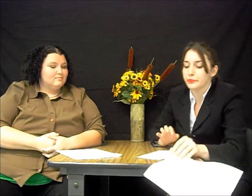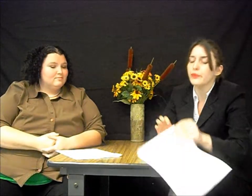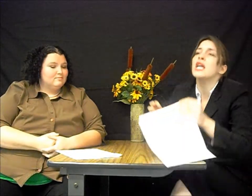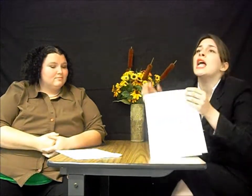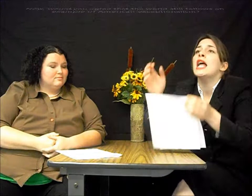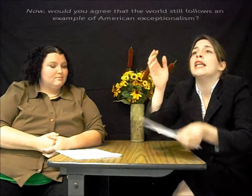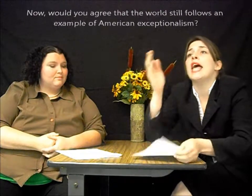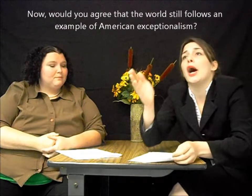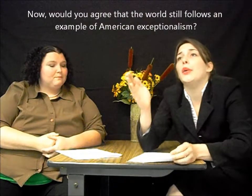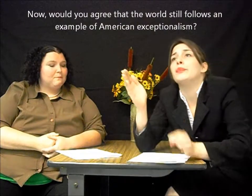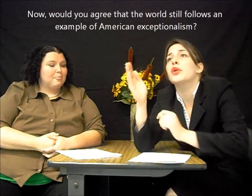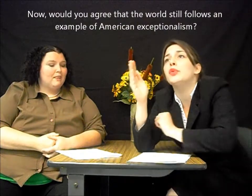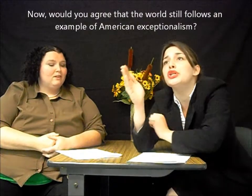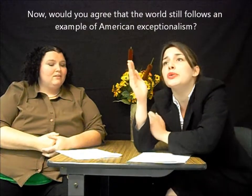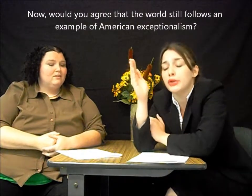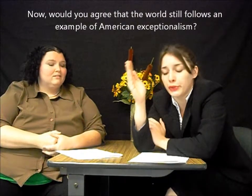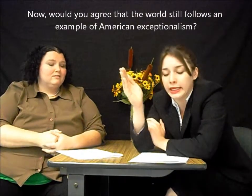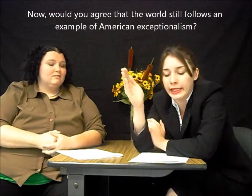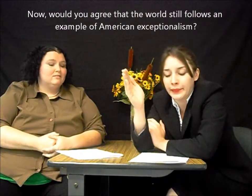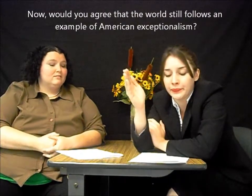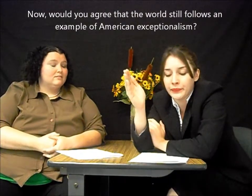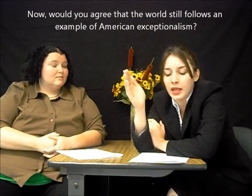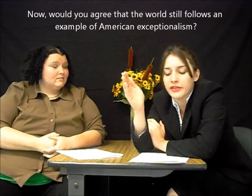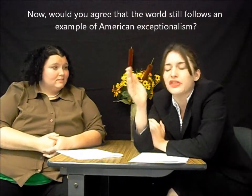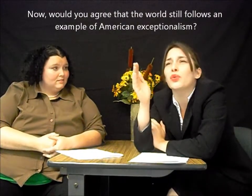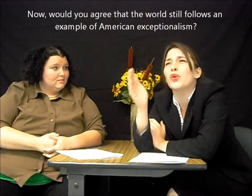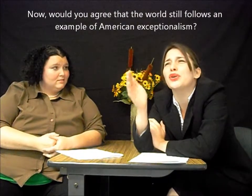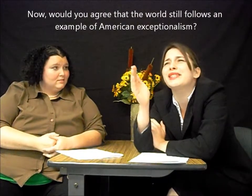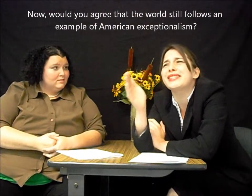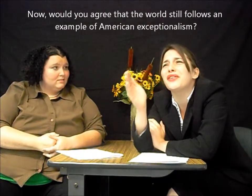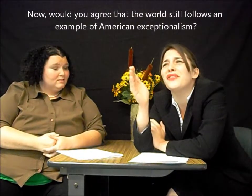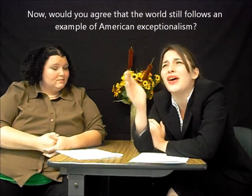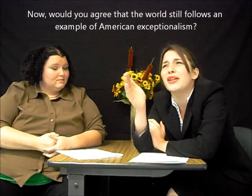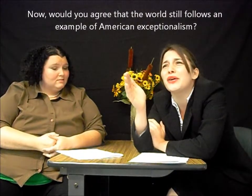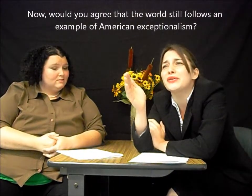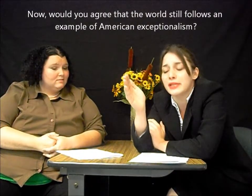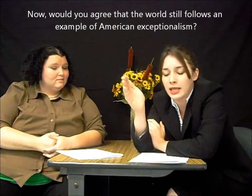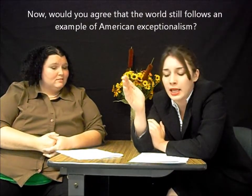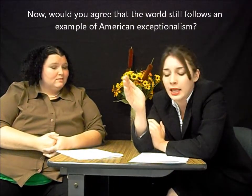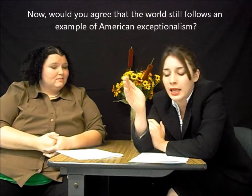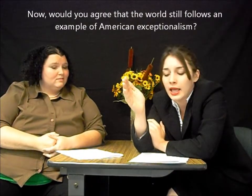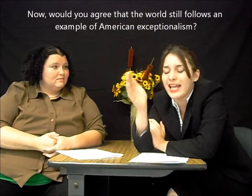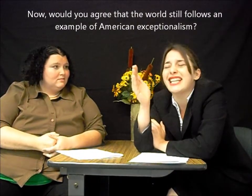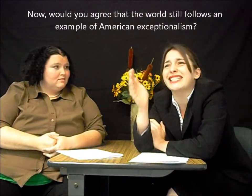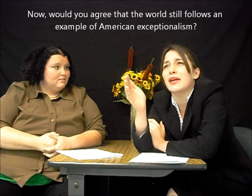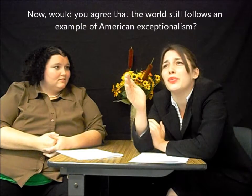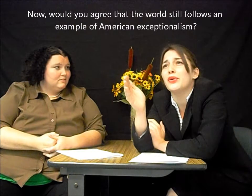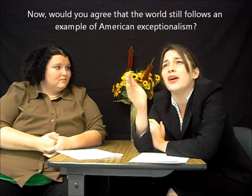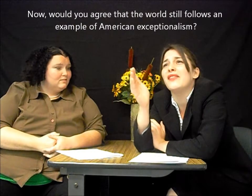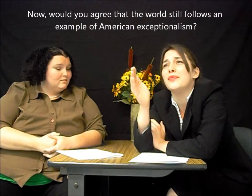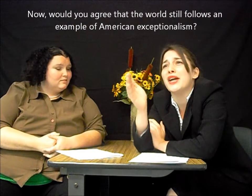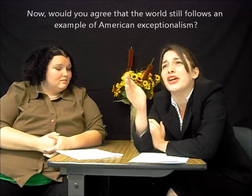Now, would you agree that the world still follows an example of American